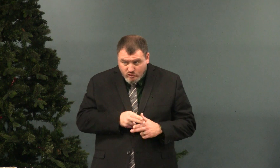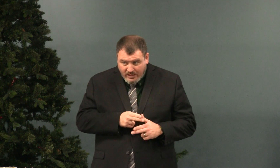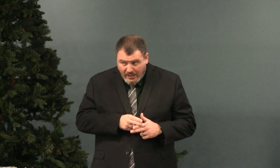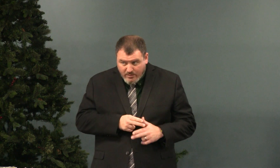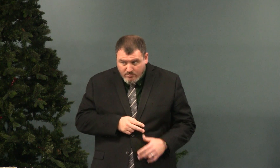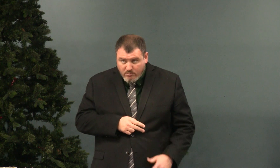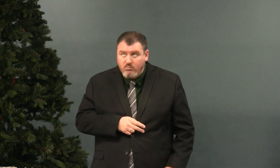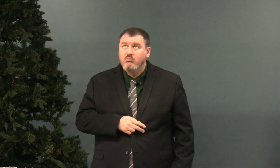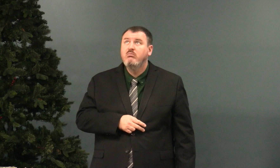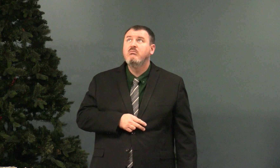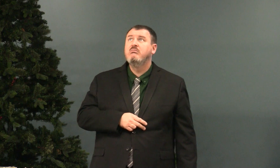what's your name?